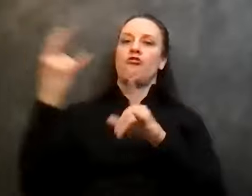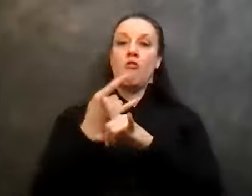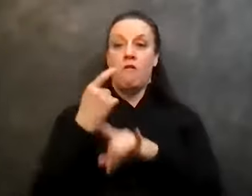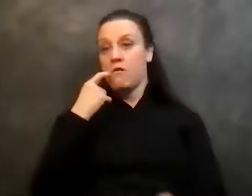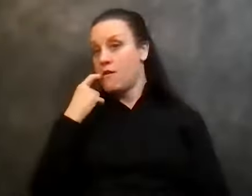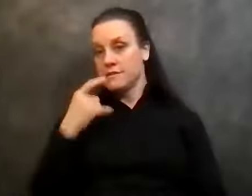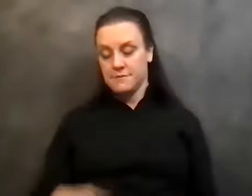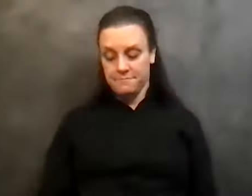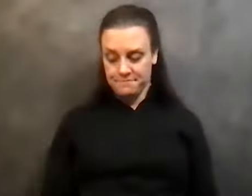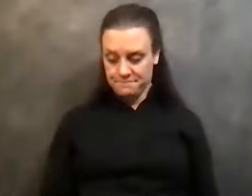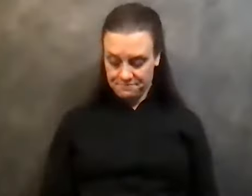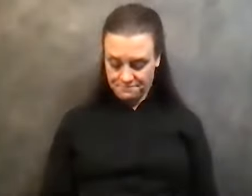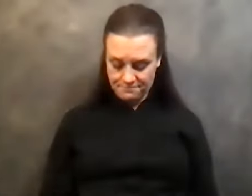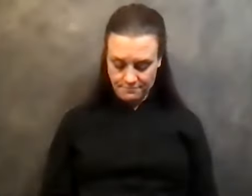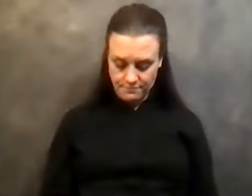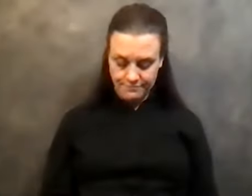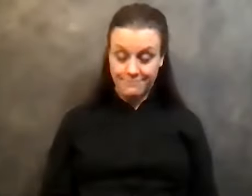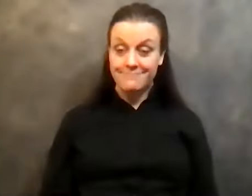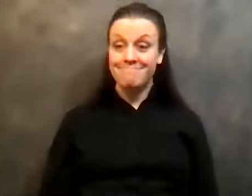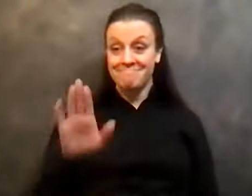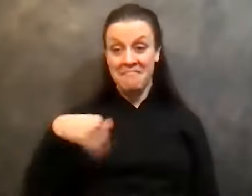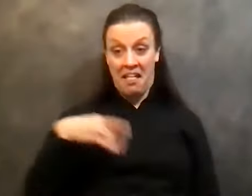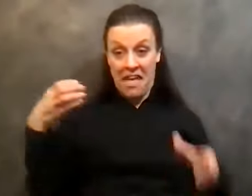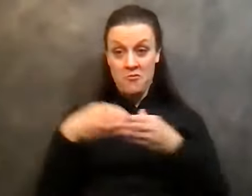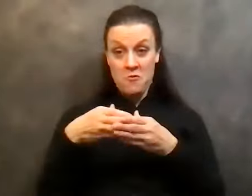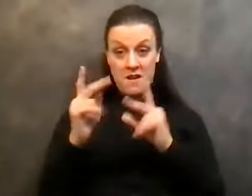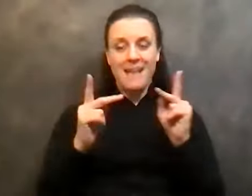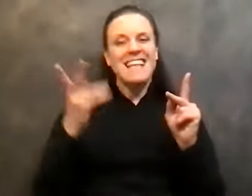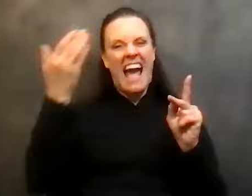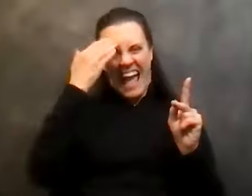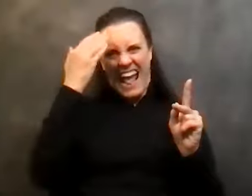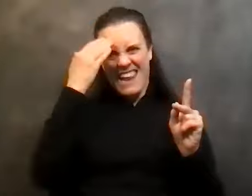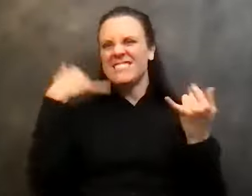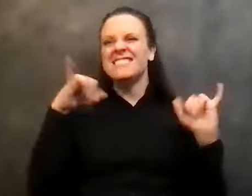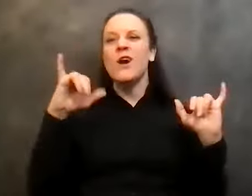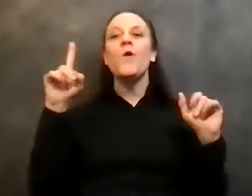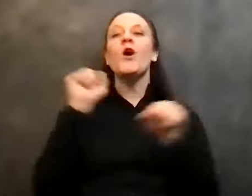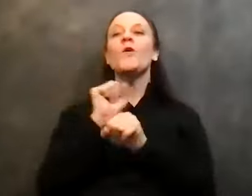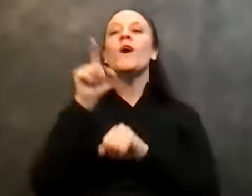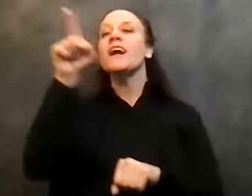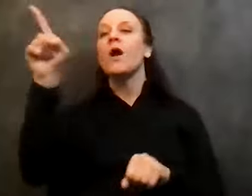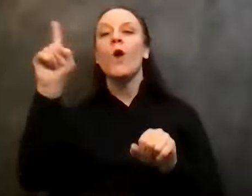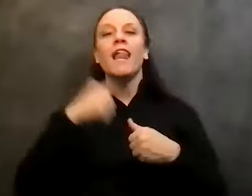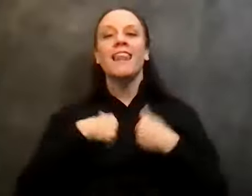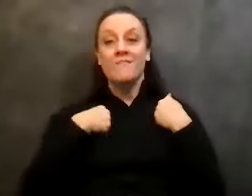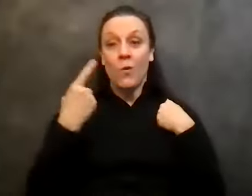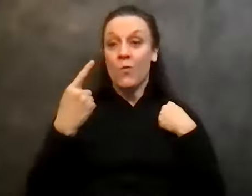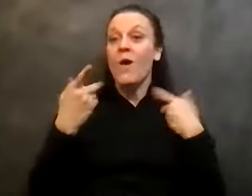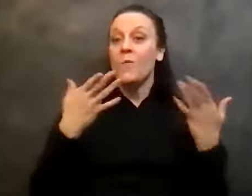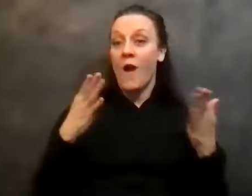And I know where all these guys are now they're, they're still around, you know, and in one capacity or the other, they're being of